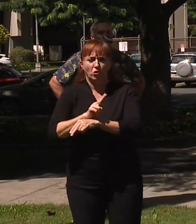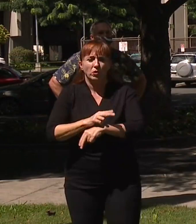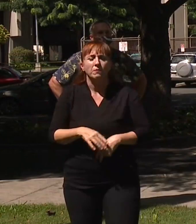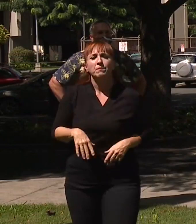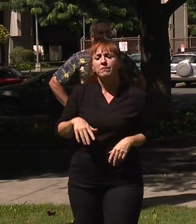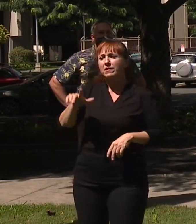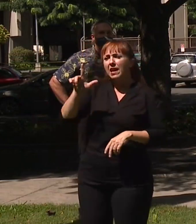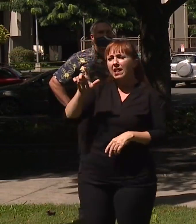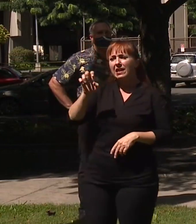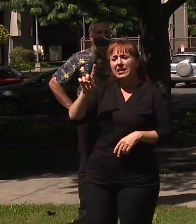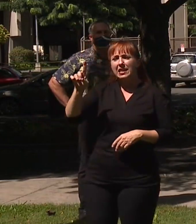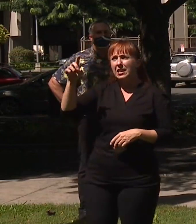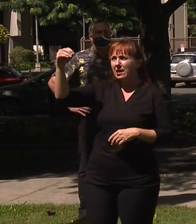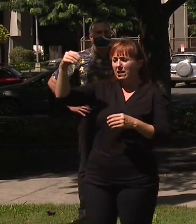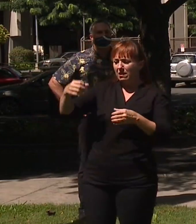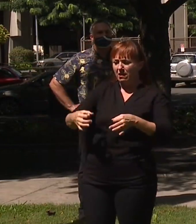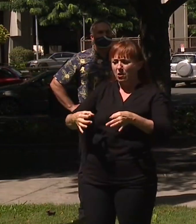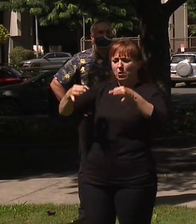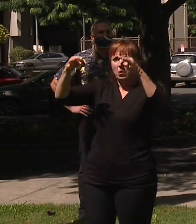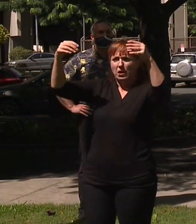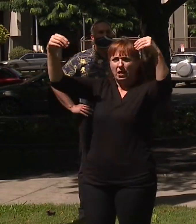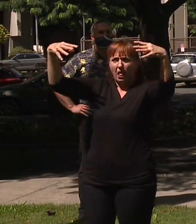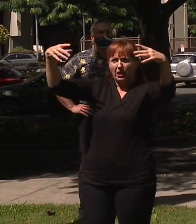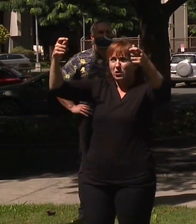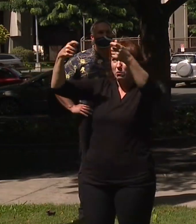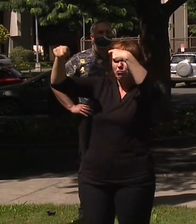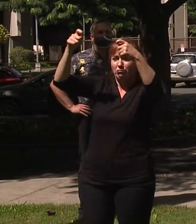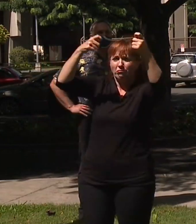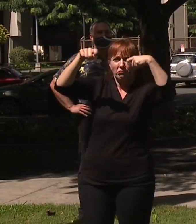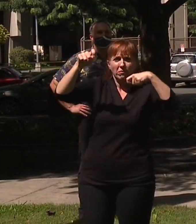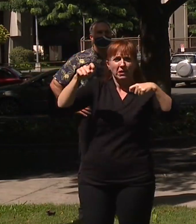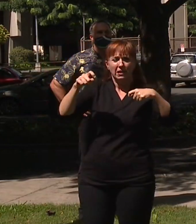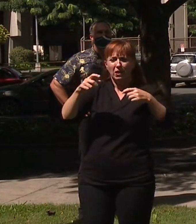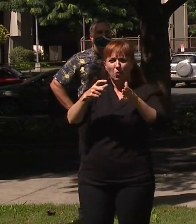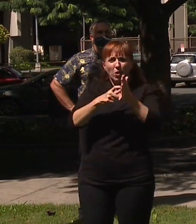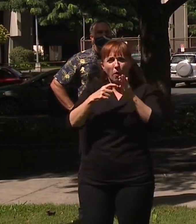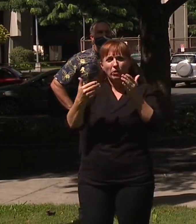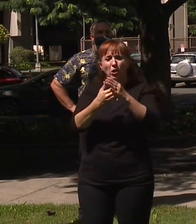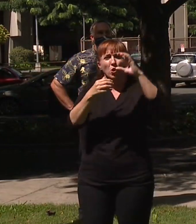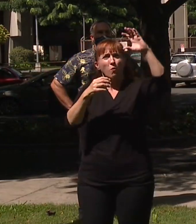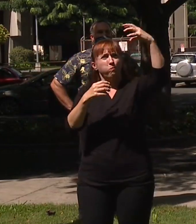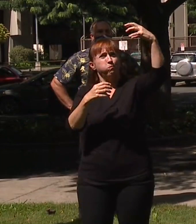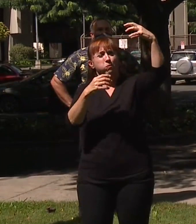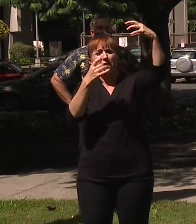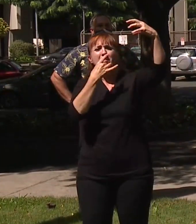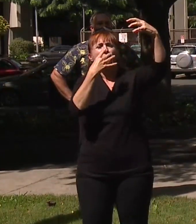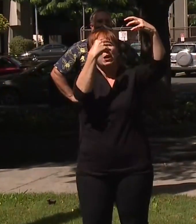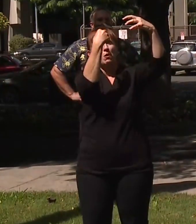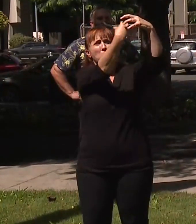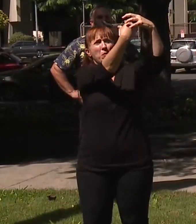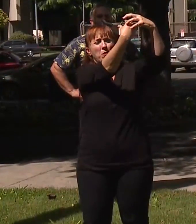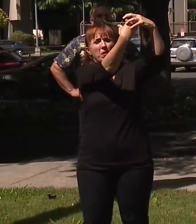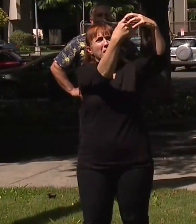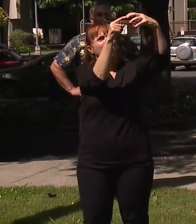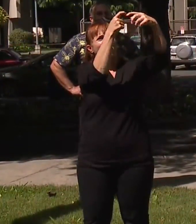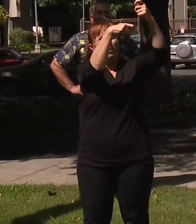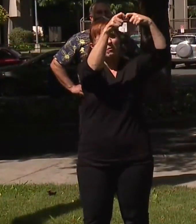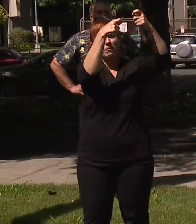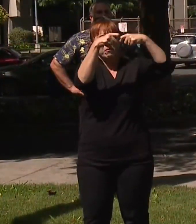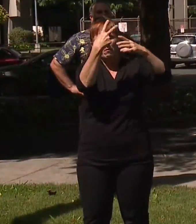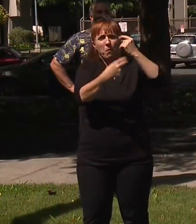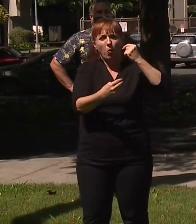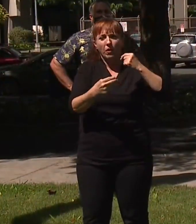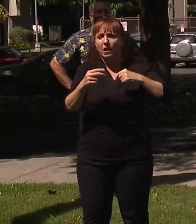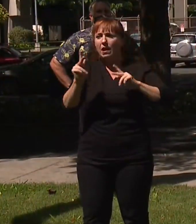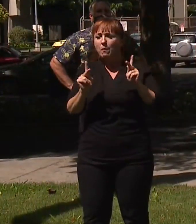replacement of 53,000 streetlights, you know, there's a lot of infrastructure. You have to attach a whole new head and, of course, a lot of people-hours spent